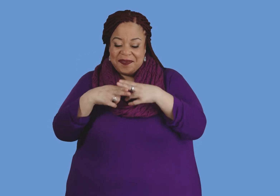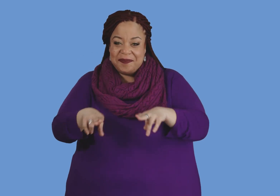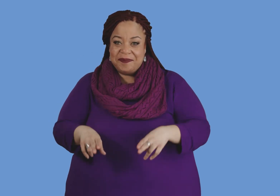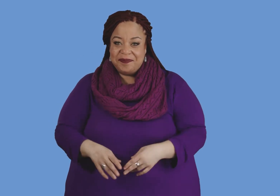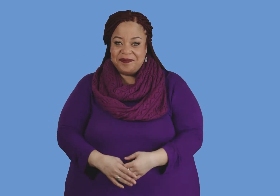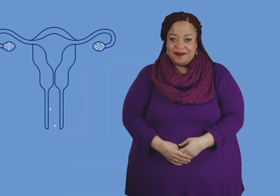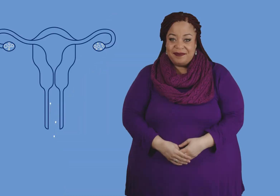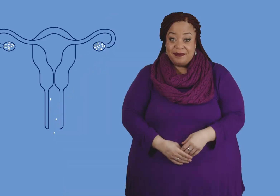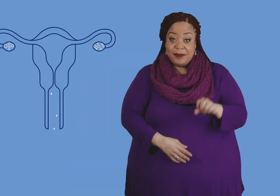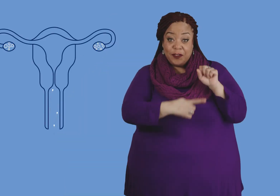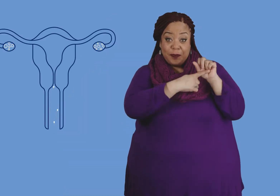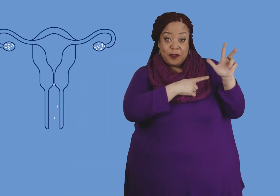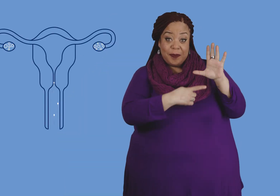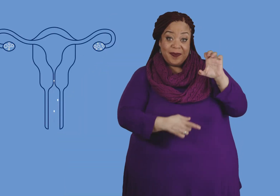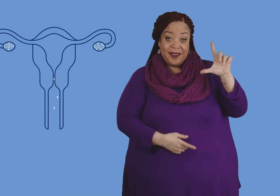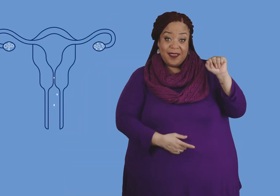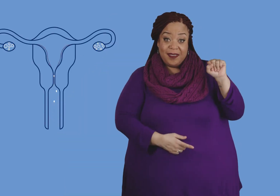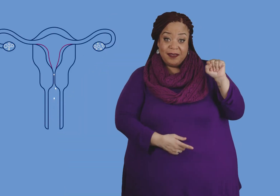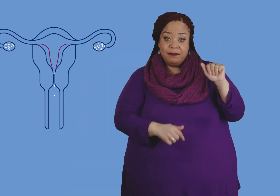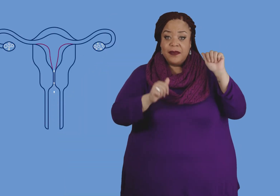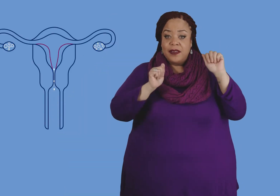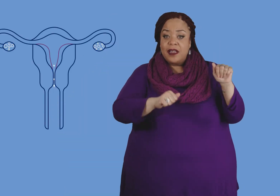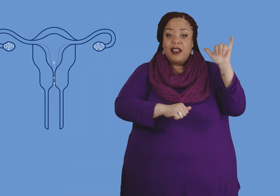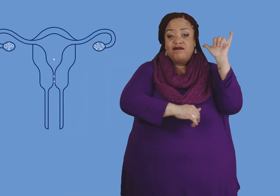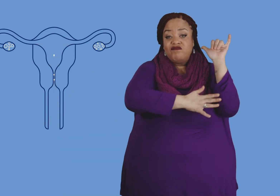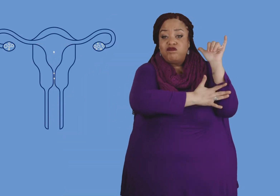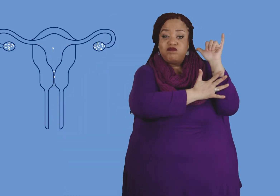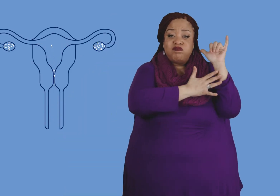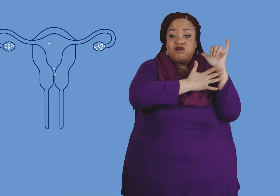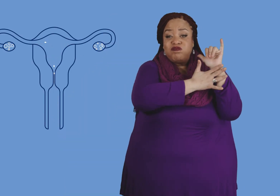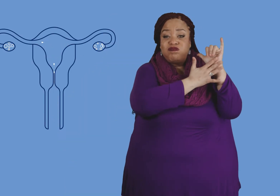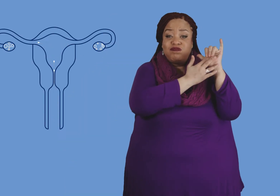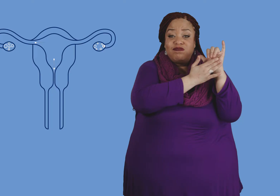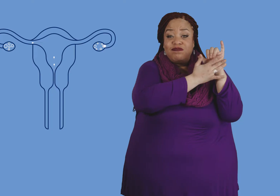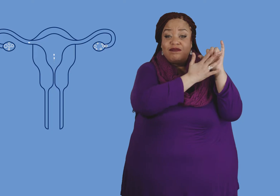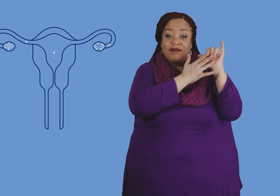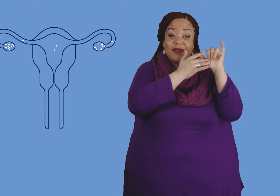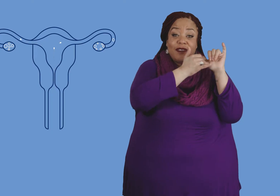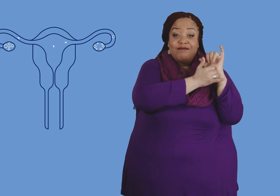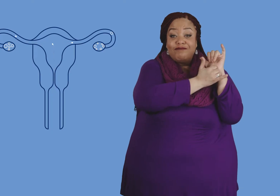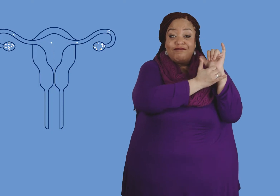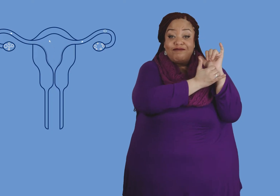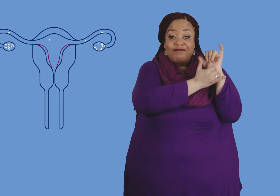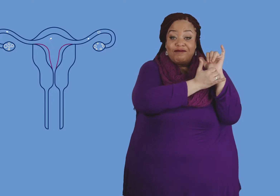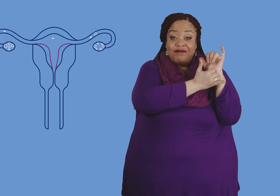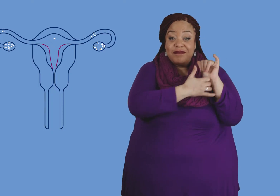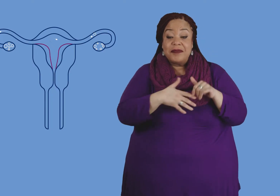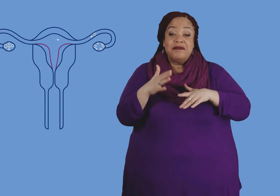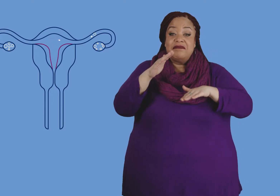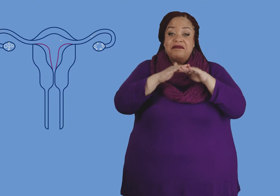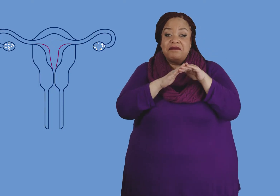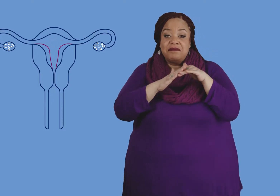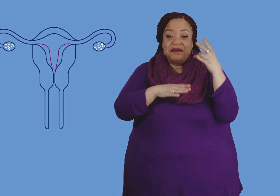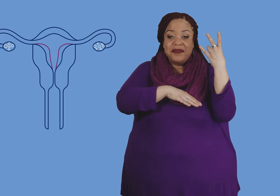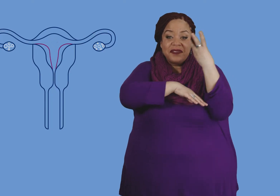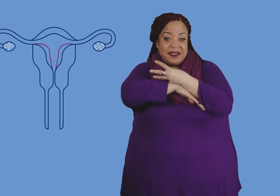fallopian tubes searching for an egg. Sperm cells can live in your body for up to six days,